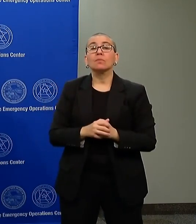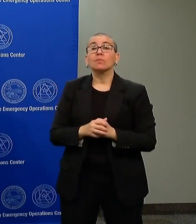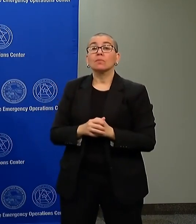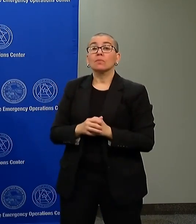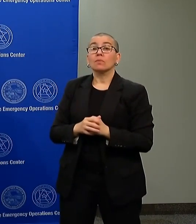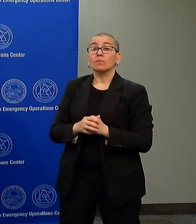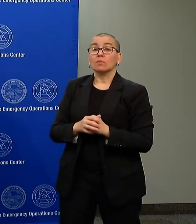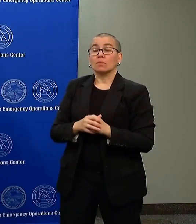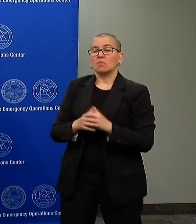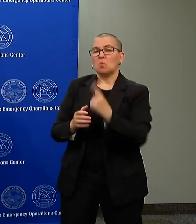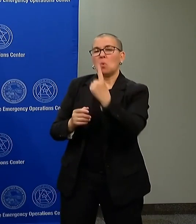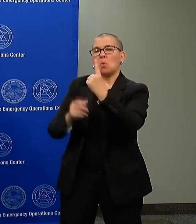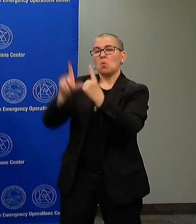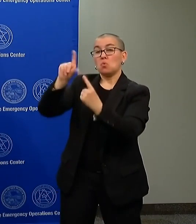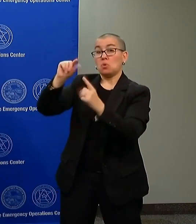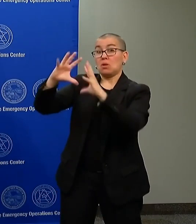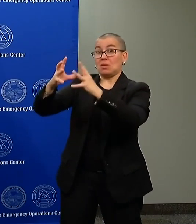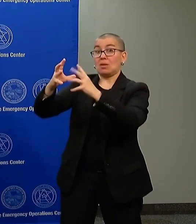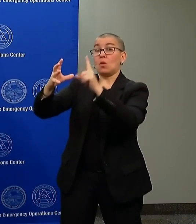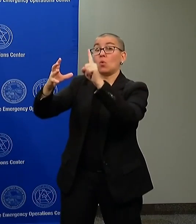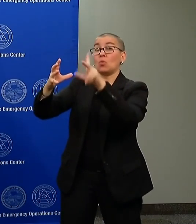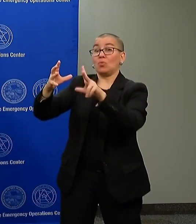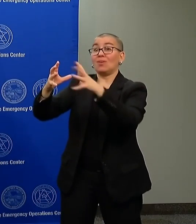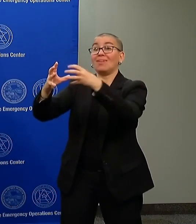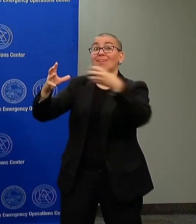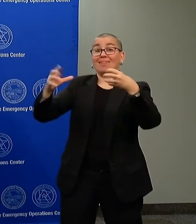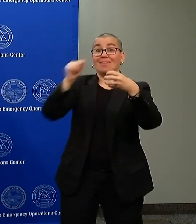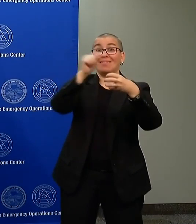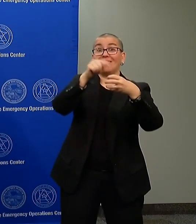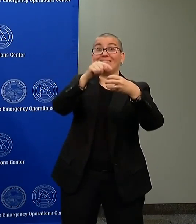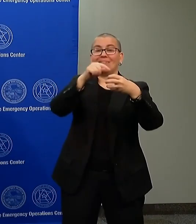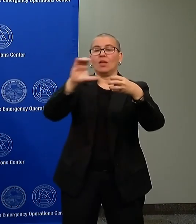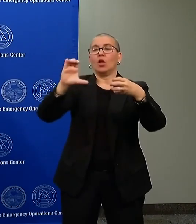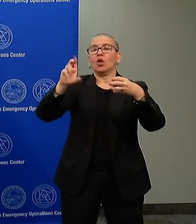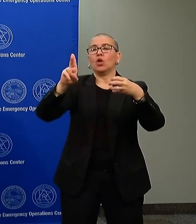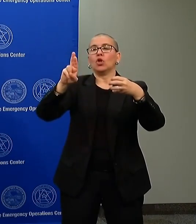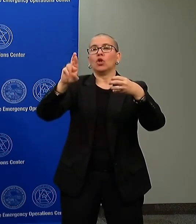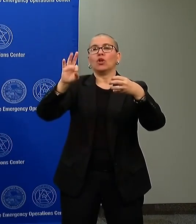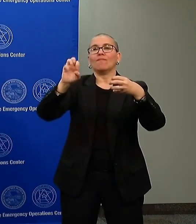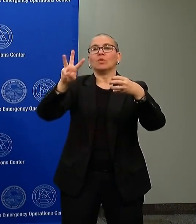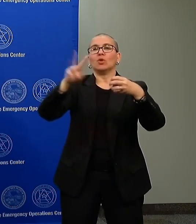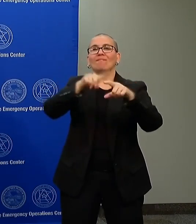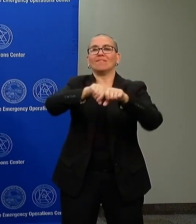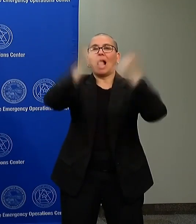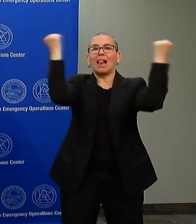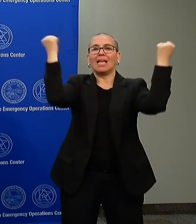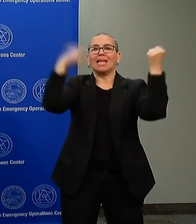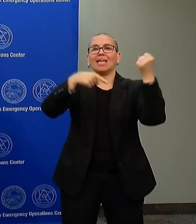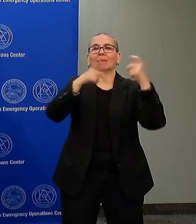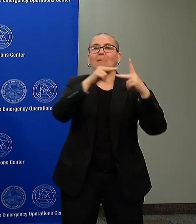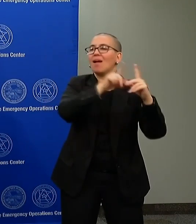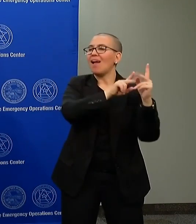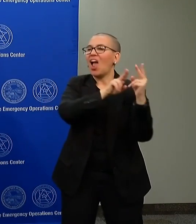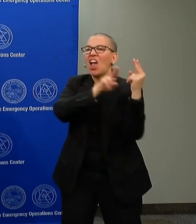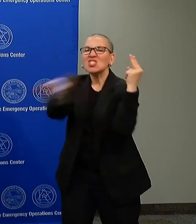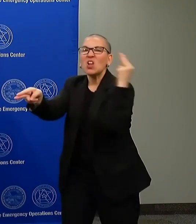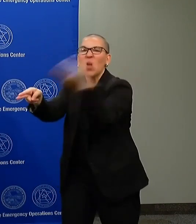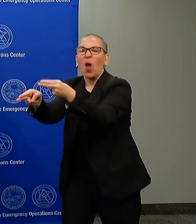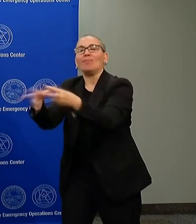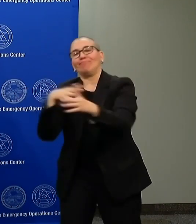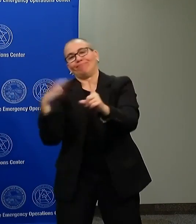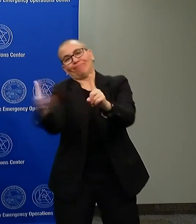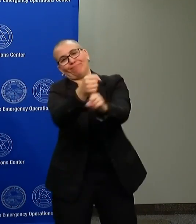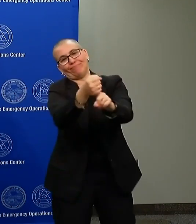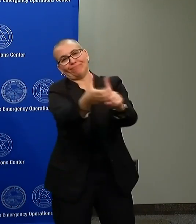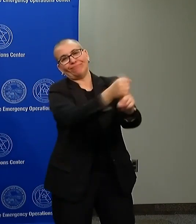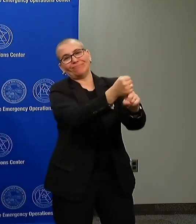curfew violations in addition to that. On the Minneapolis side, I believe there was, once again, close to 20, I think between 15 and 20